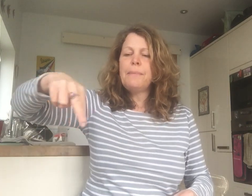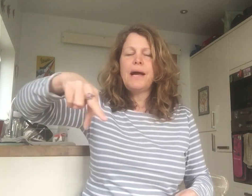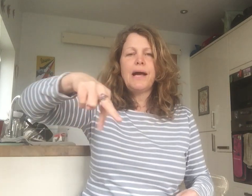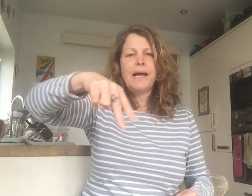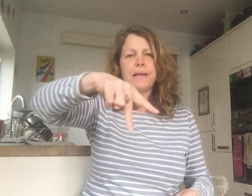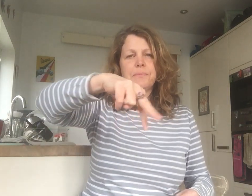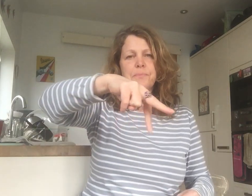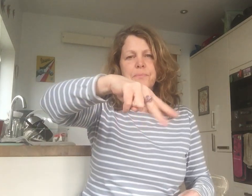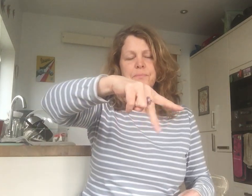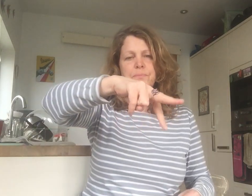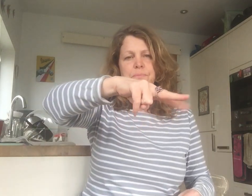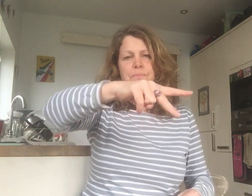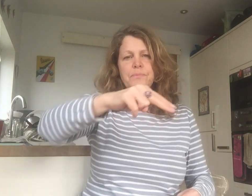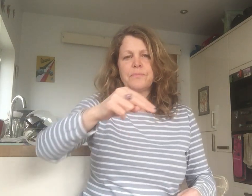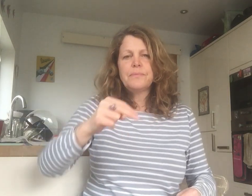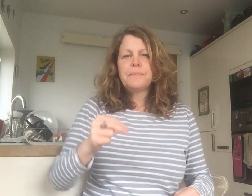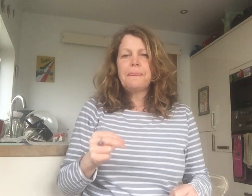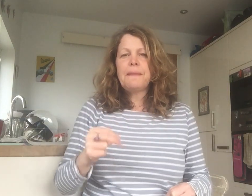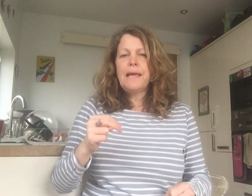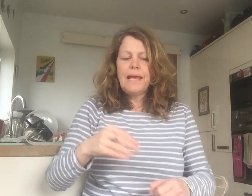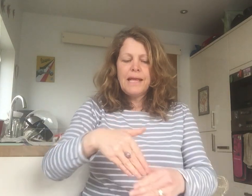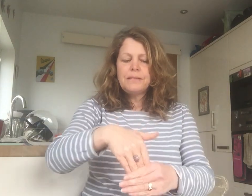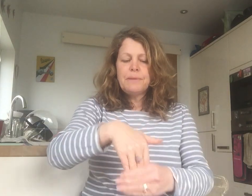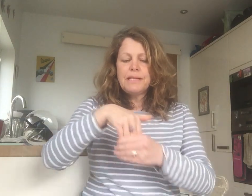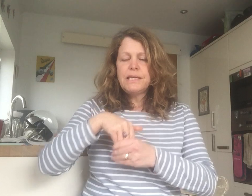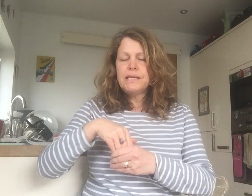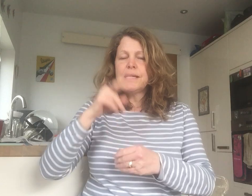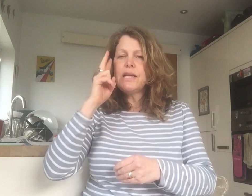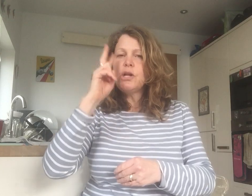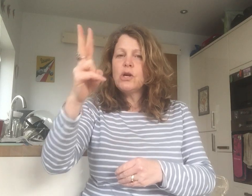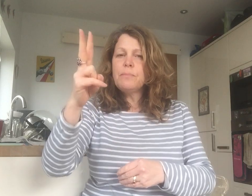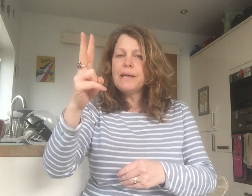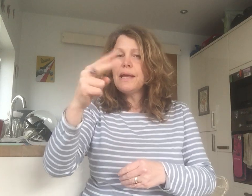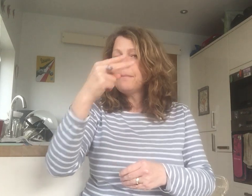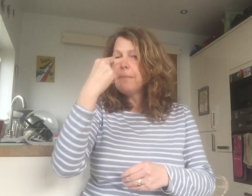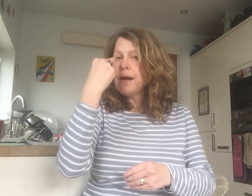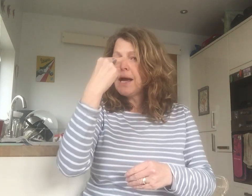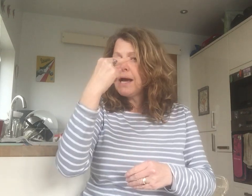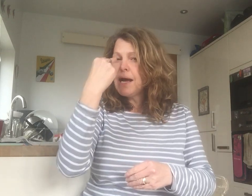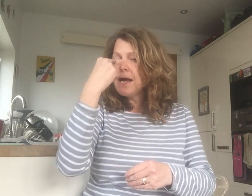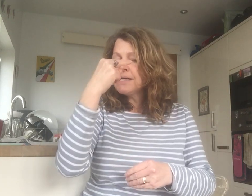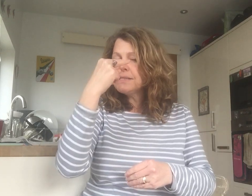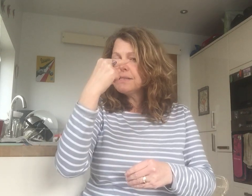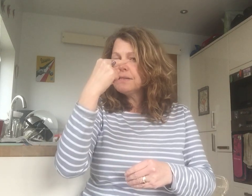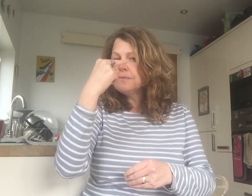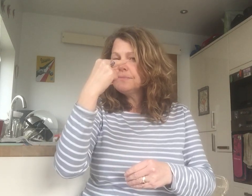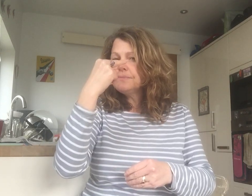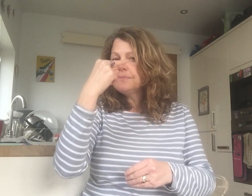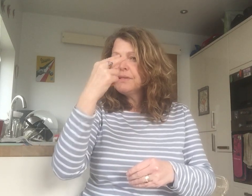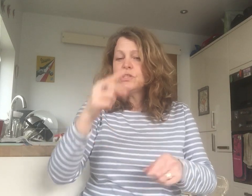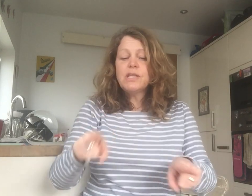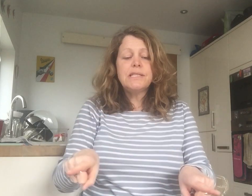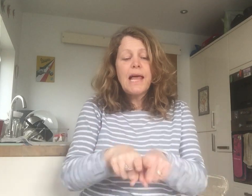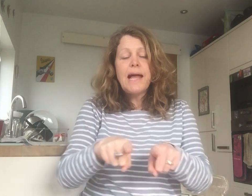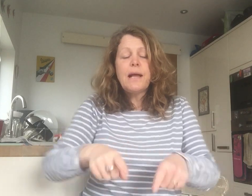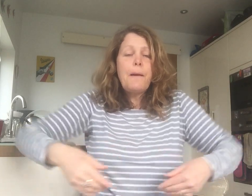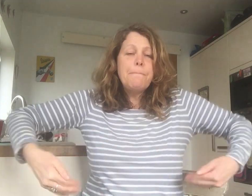by. Take my hands, my D, and look me in my eyes. Just like a